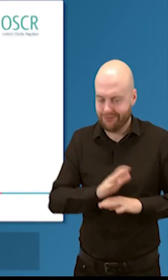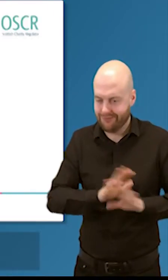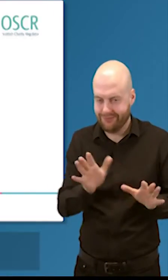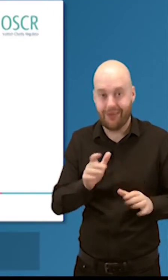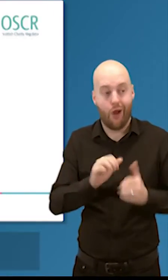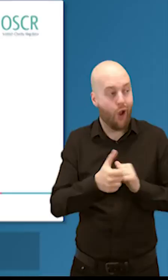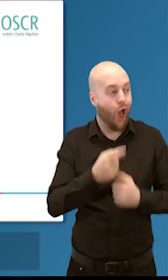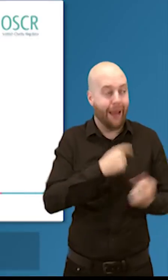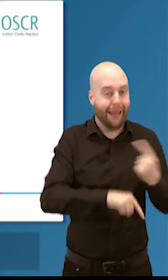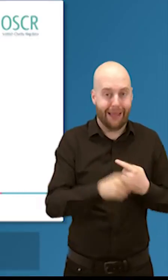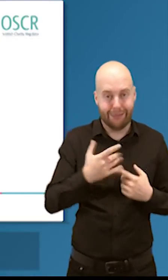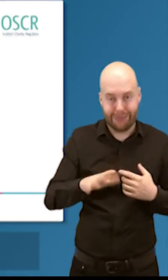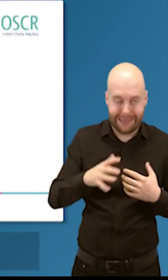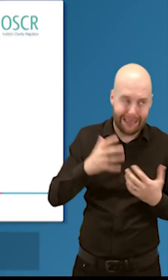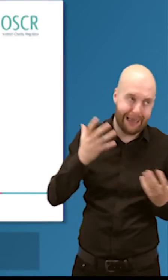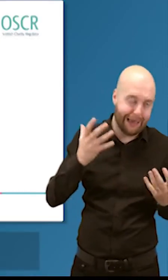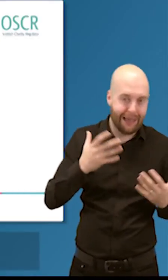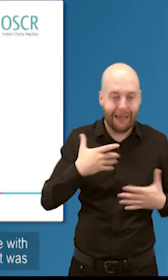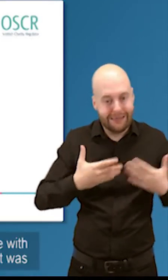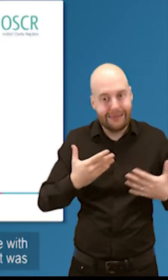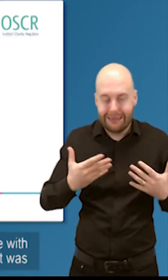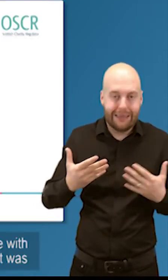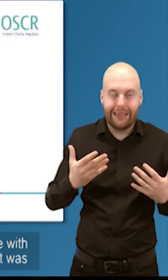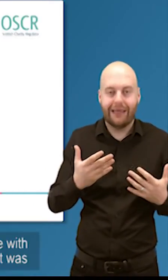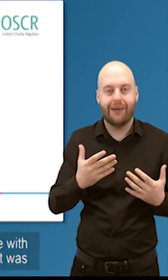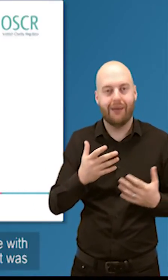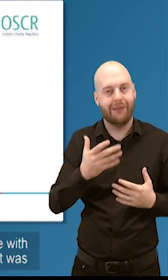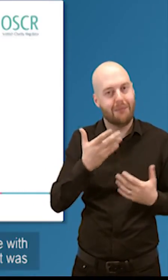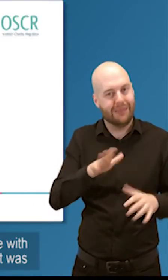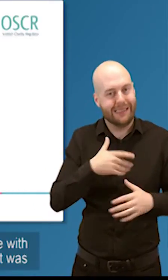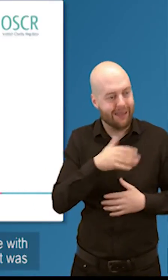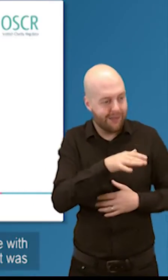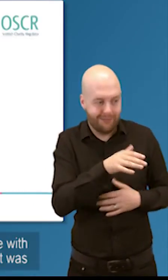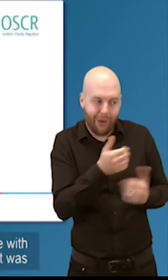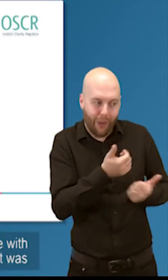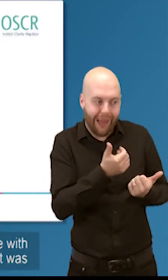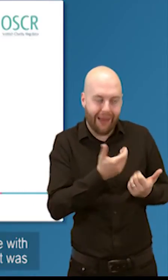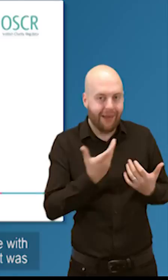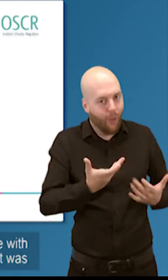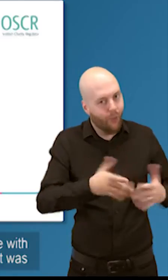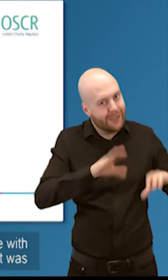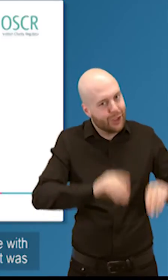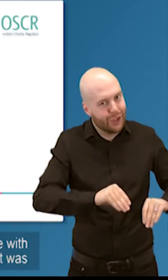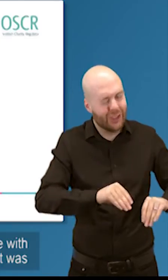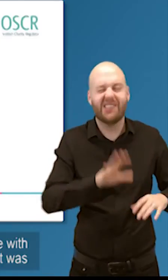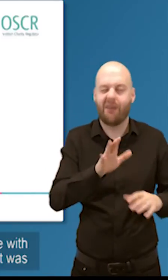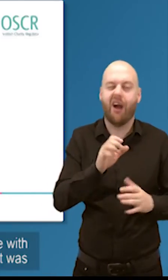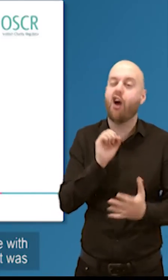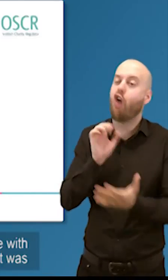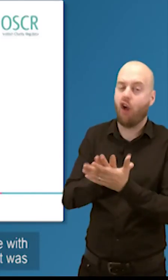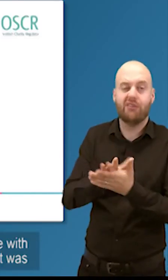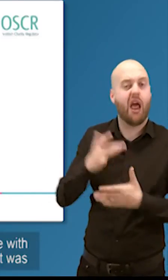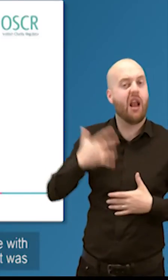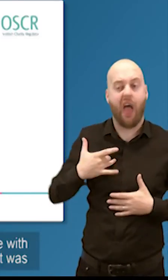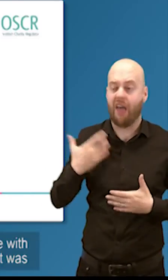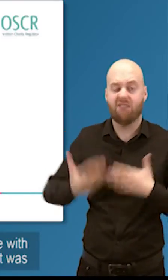accessible it asks the right questions to take you through so again if you talk to people who need to to to engage with us and apply